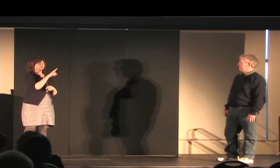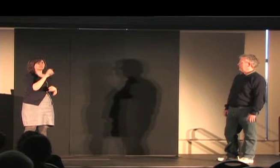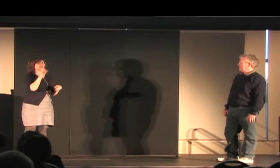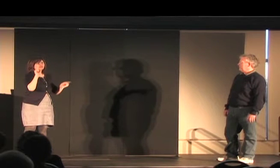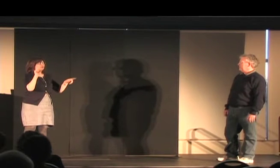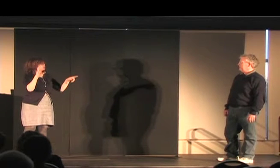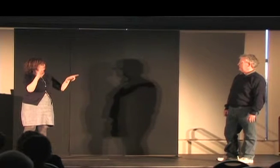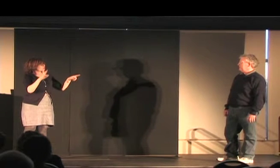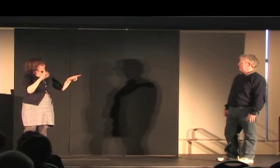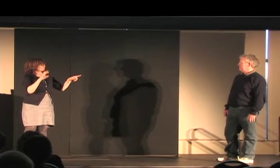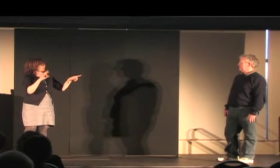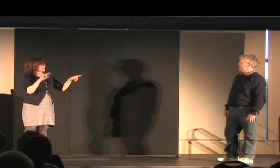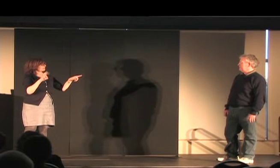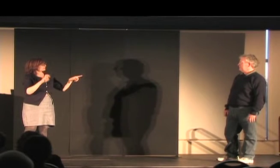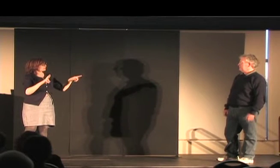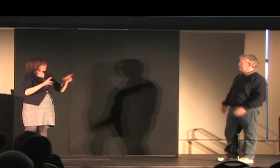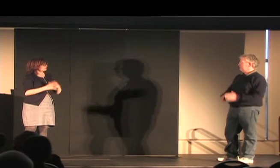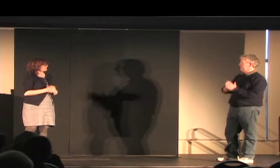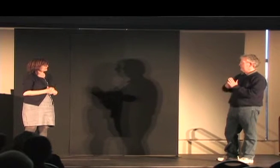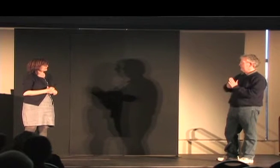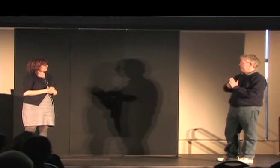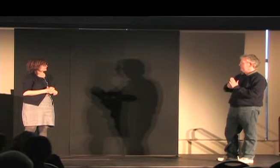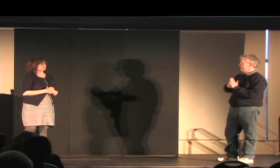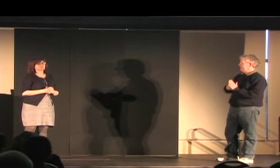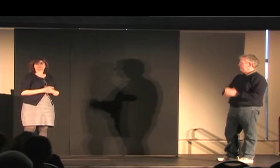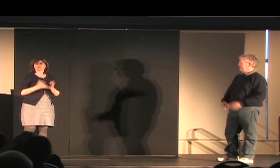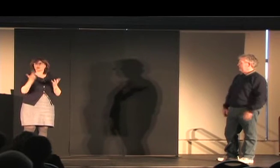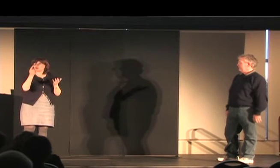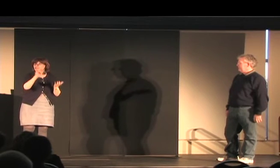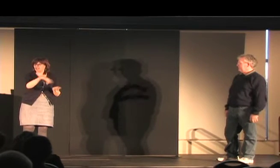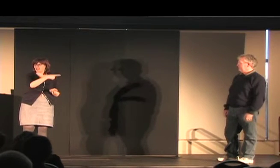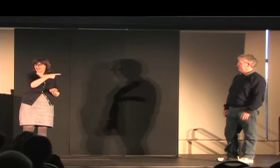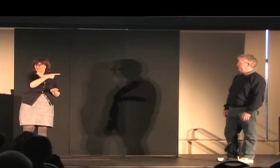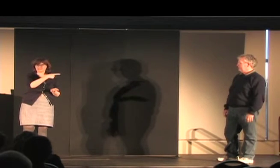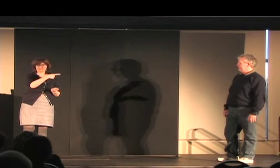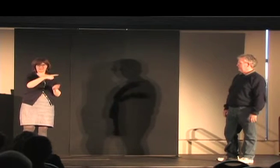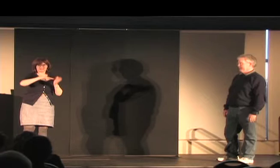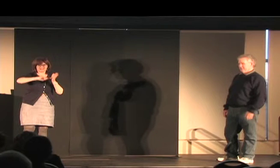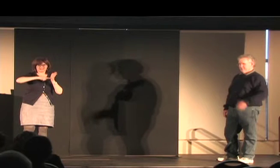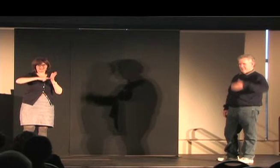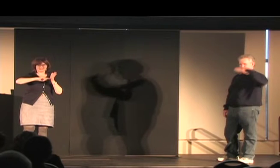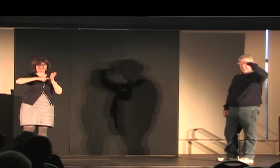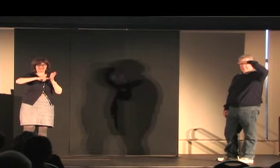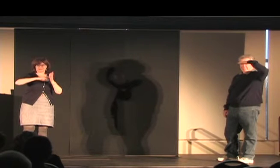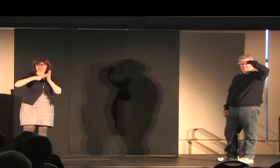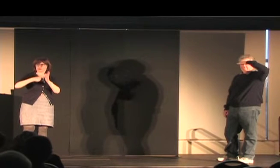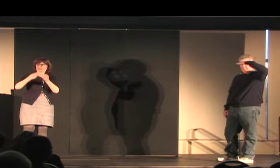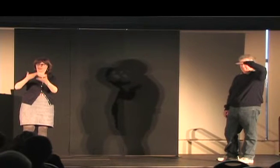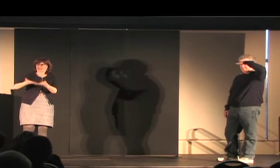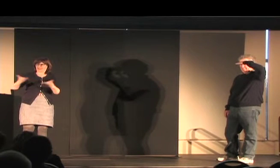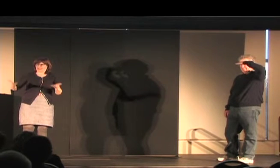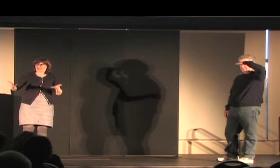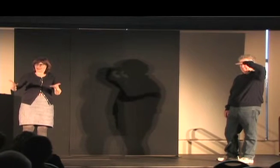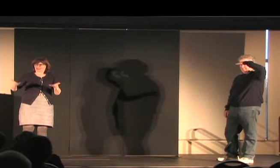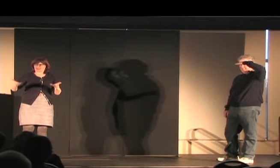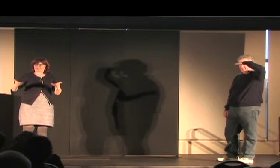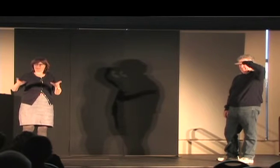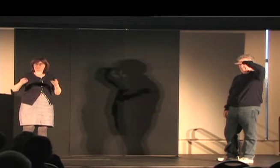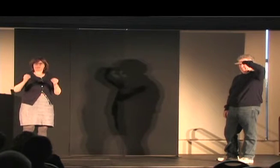itself how about screwdriver what is that see that sign it shows the